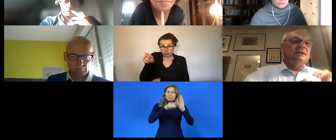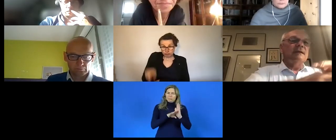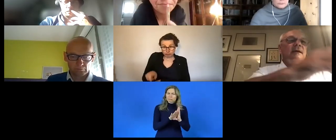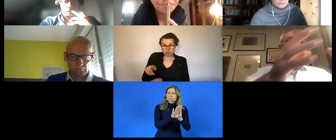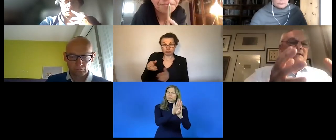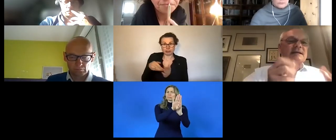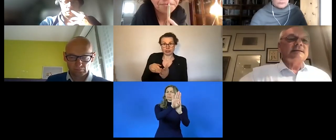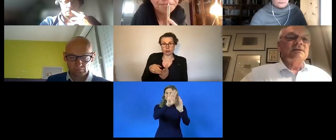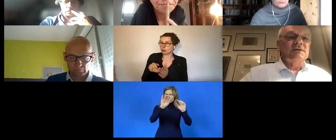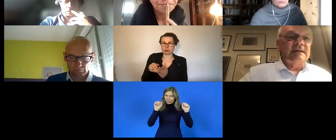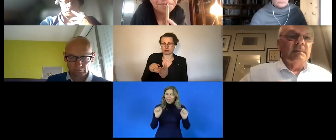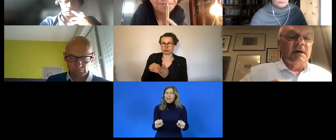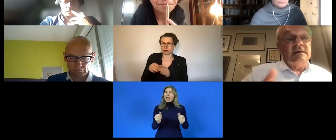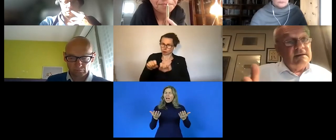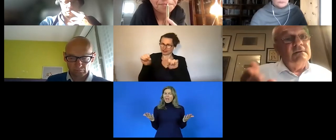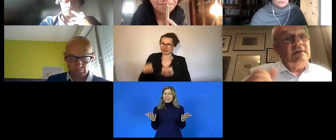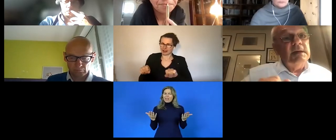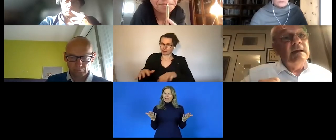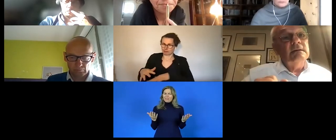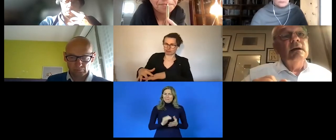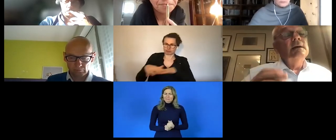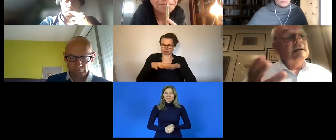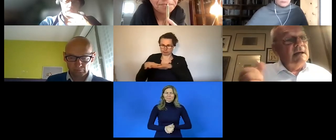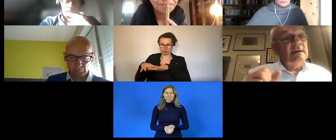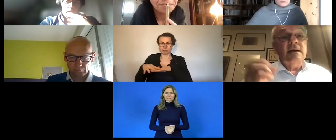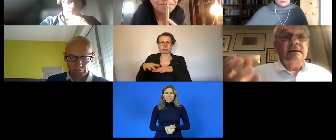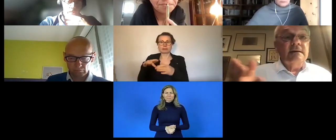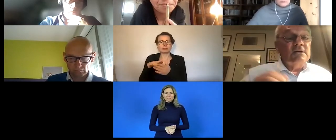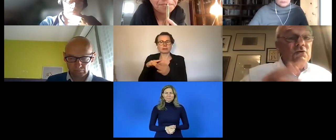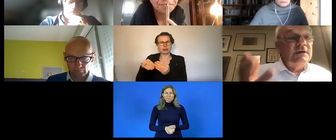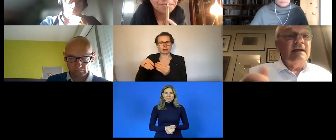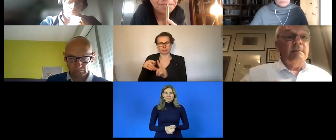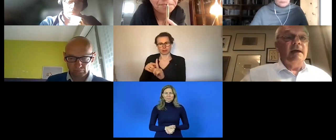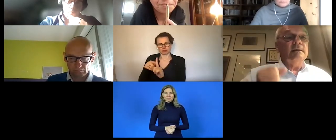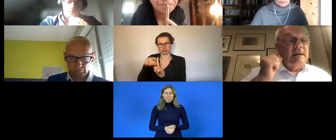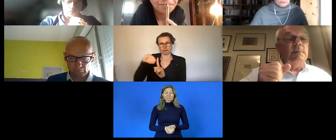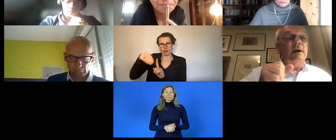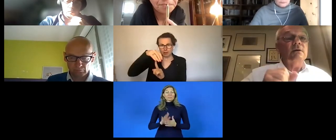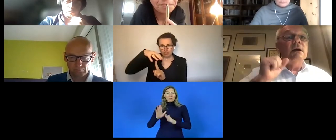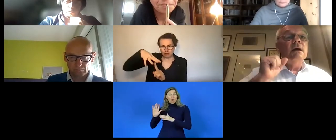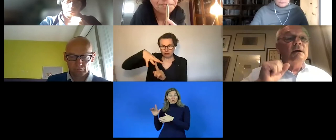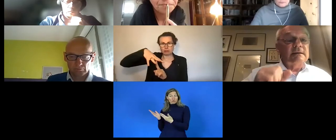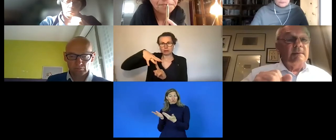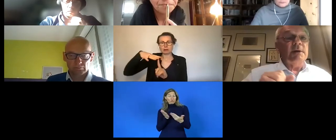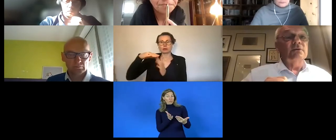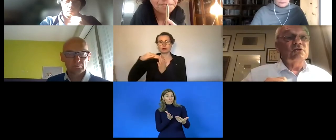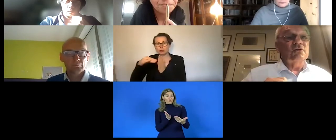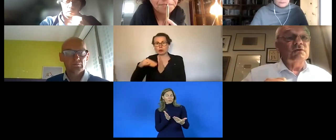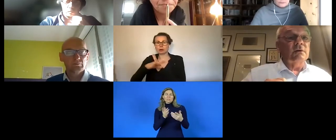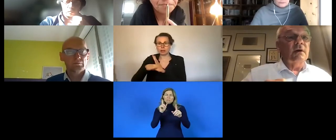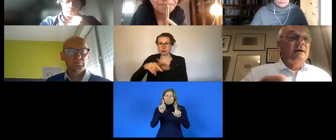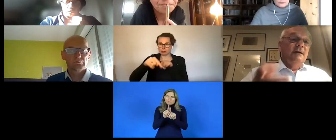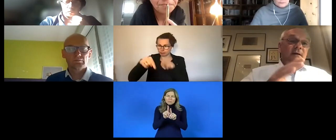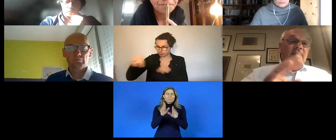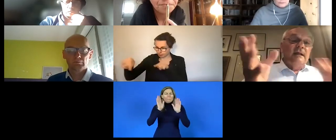go out and do so many things and i think the services need to be tuned also not